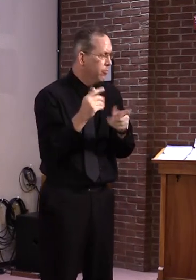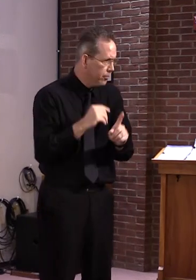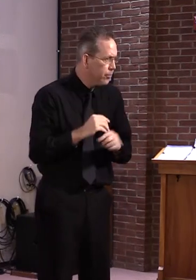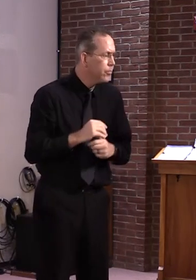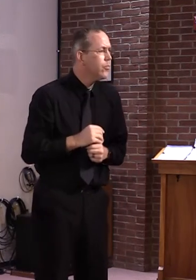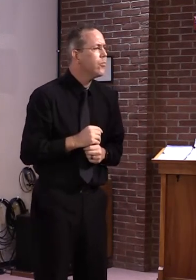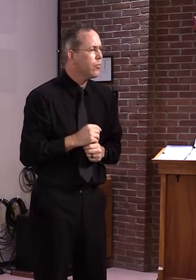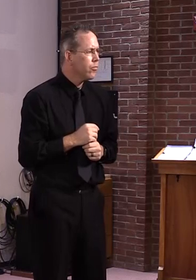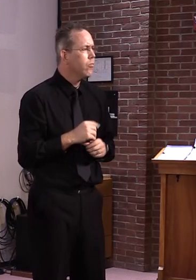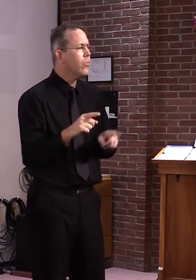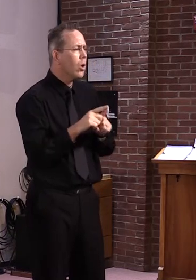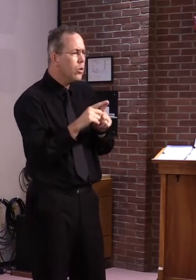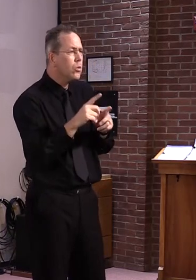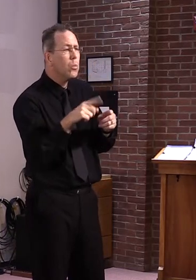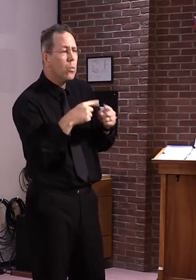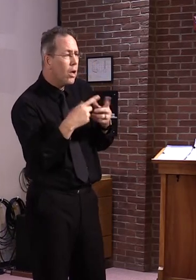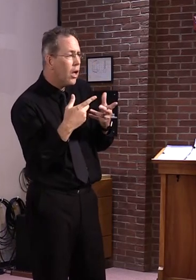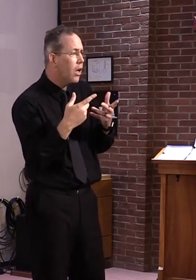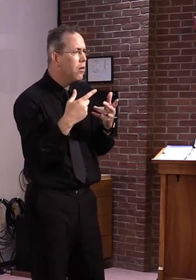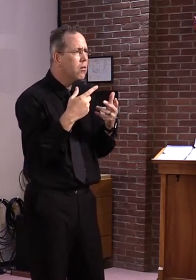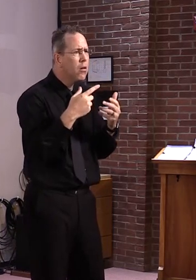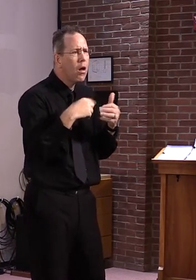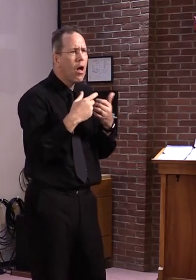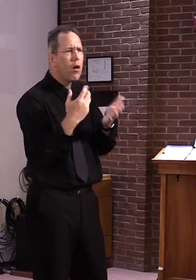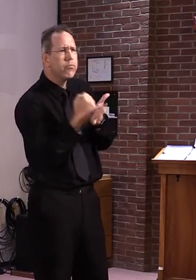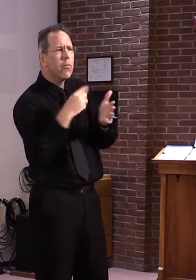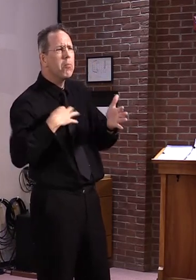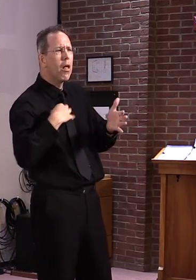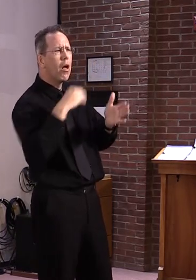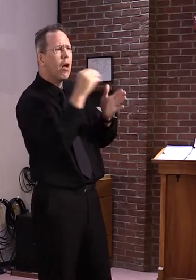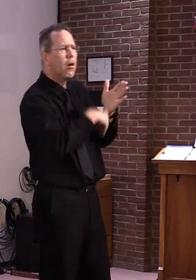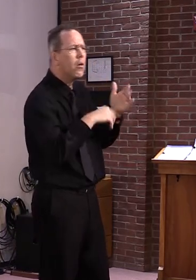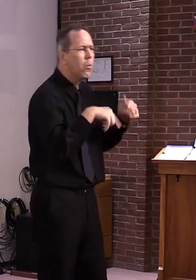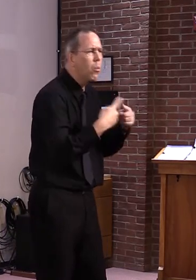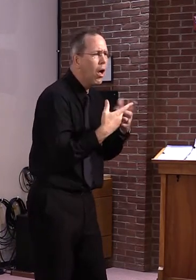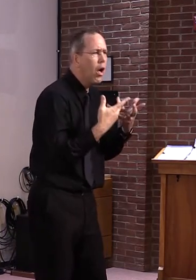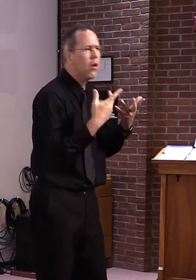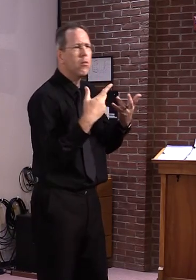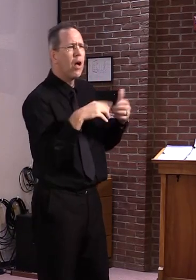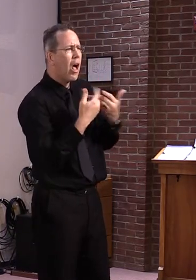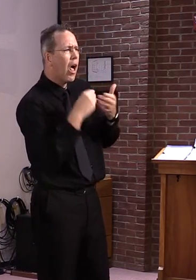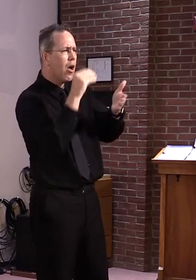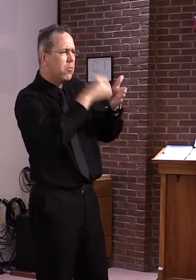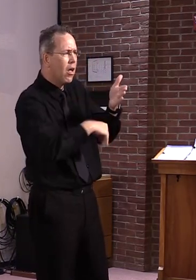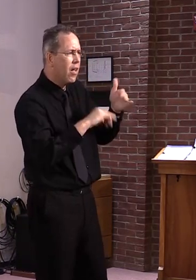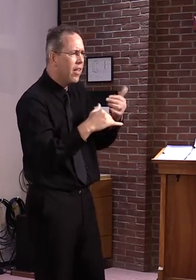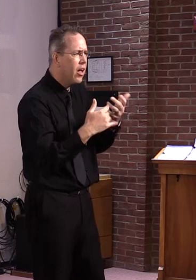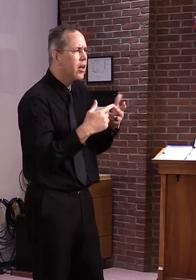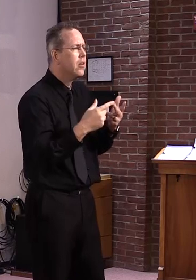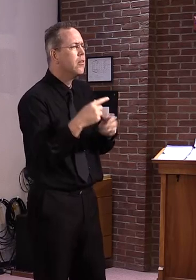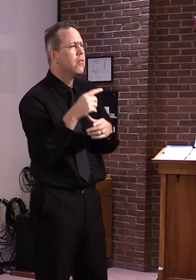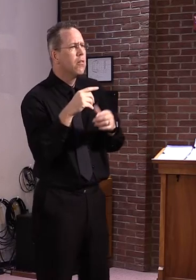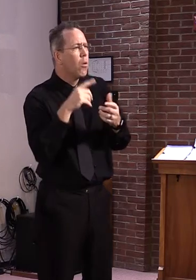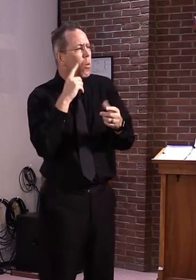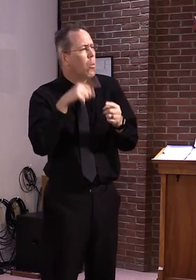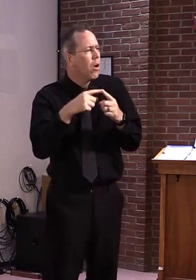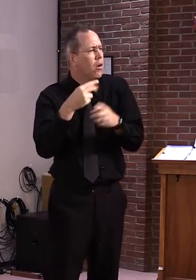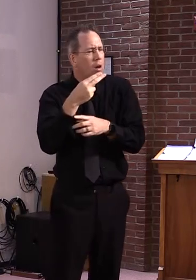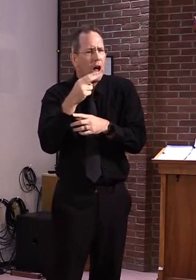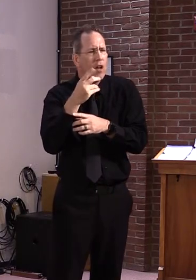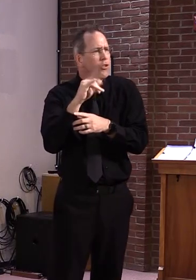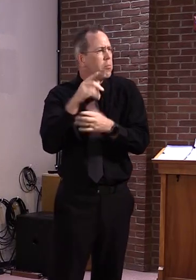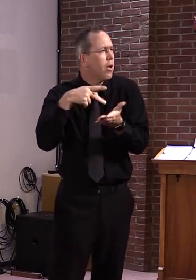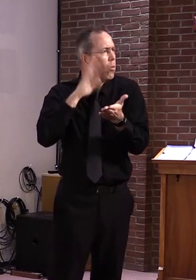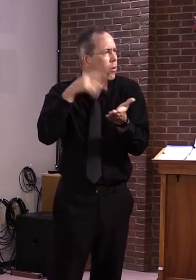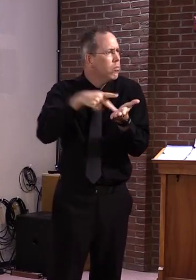out and the application process for this. And we'll also be talking about the hazardous pay provision